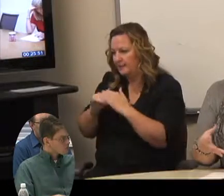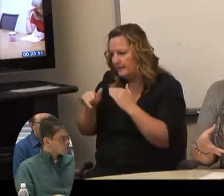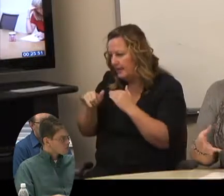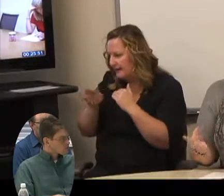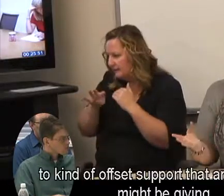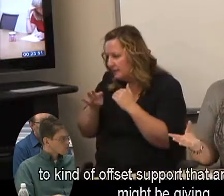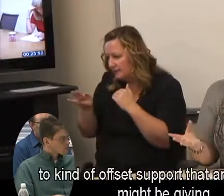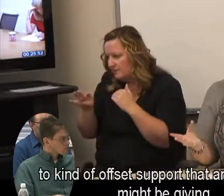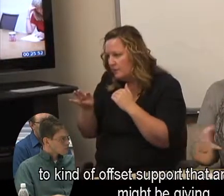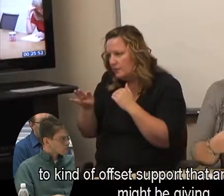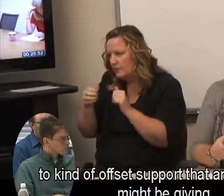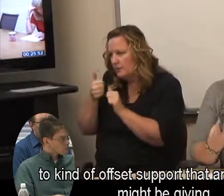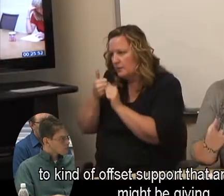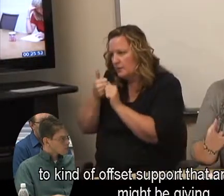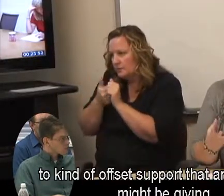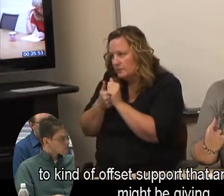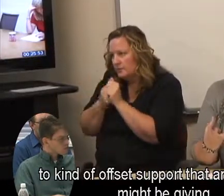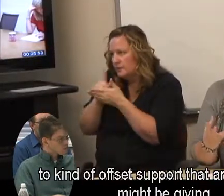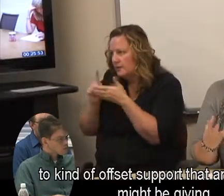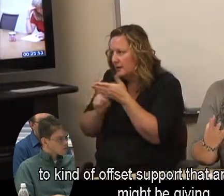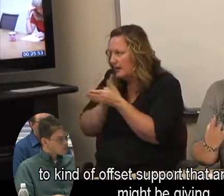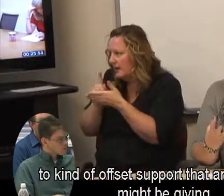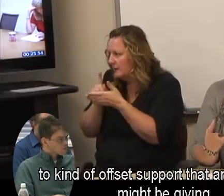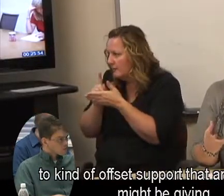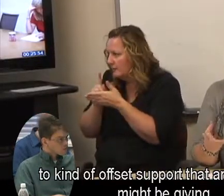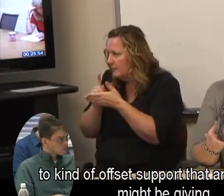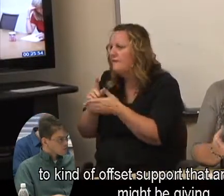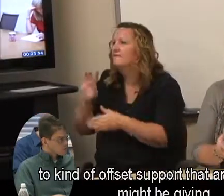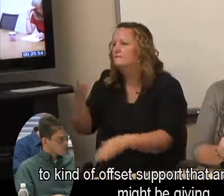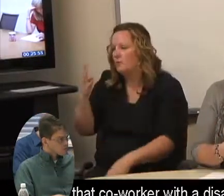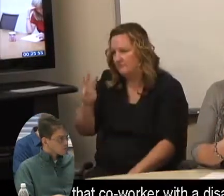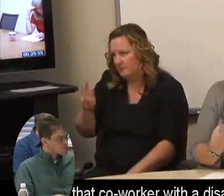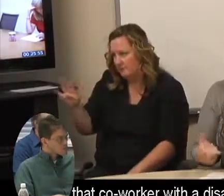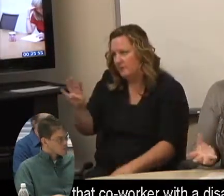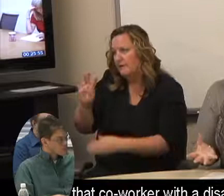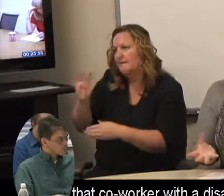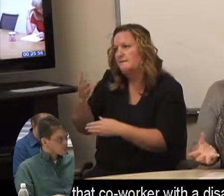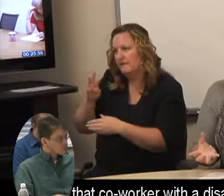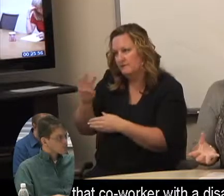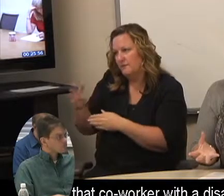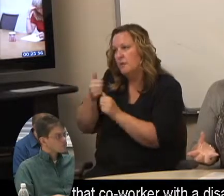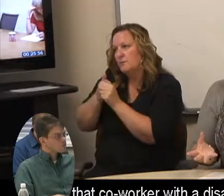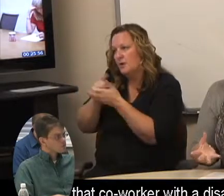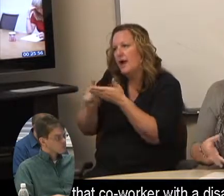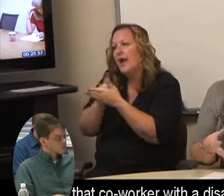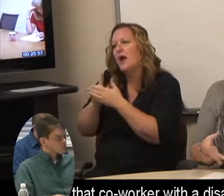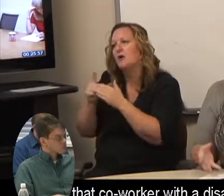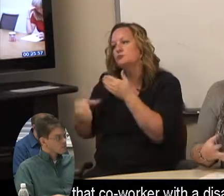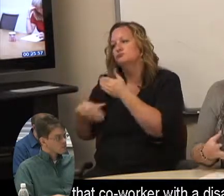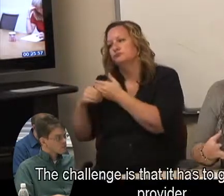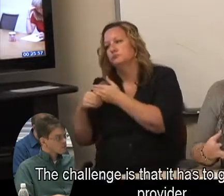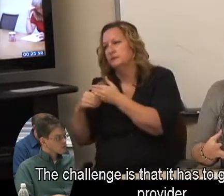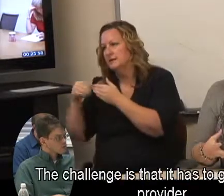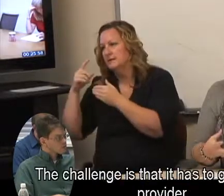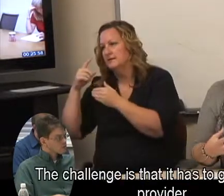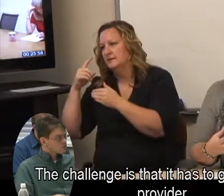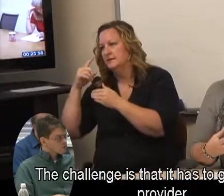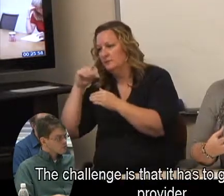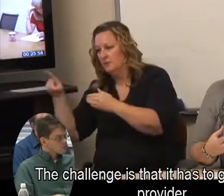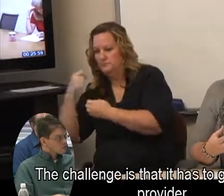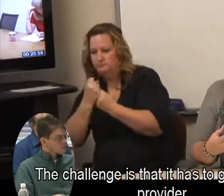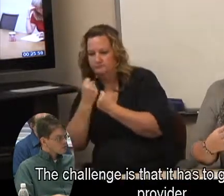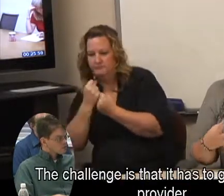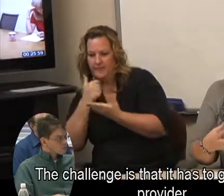hour to kind of offset support that an employee might be giving. That co-worker with a disability.